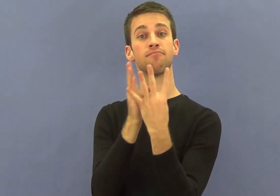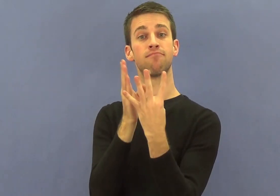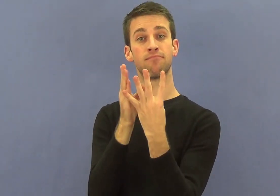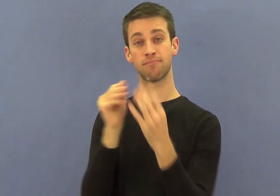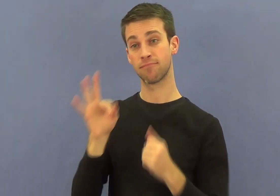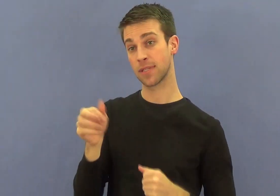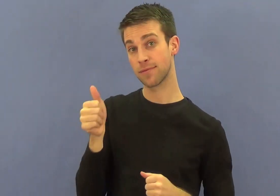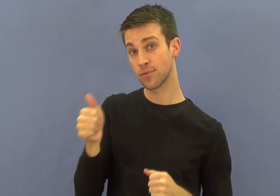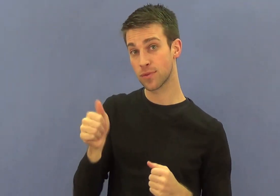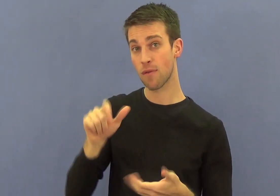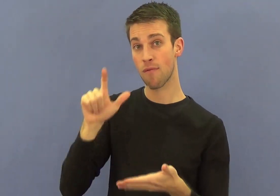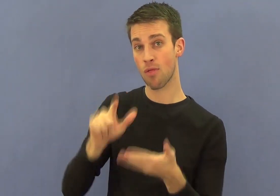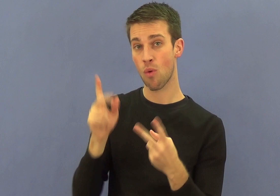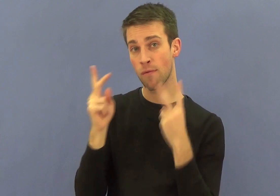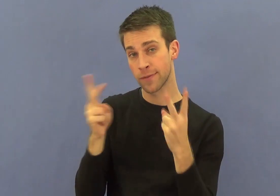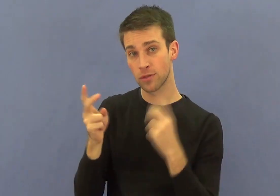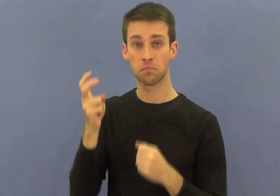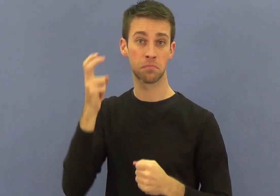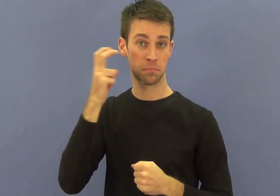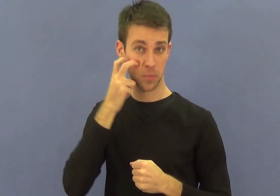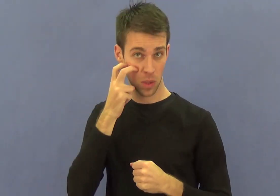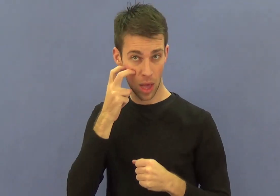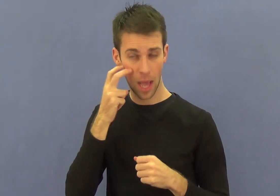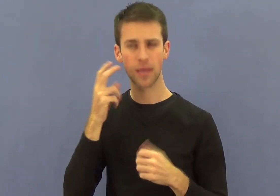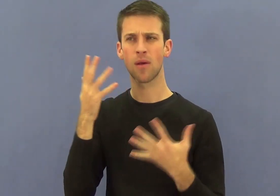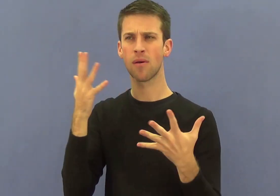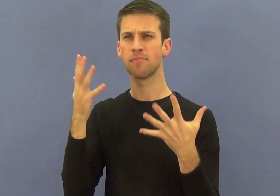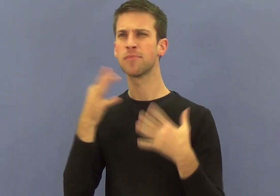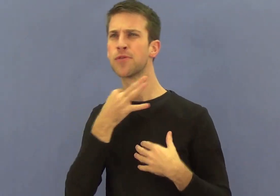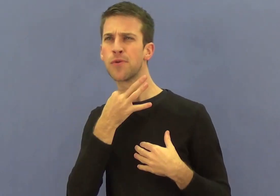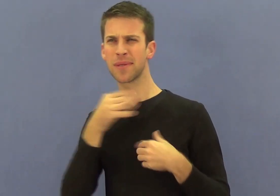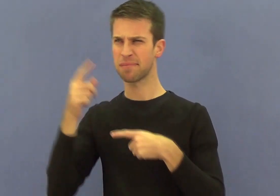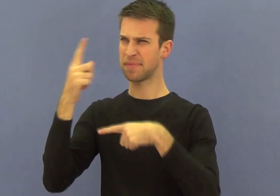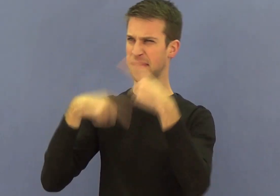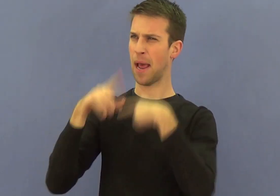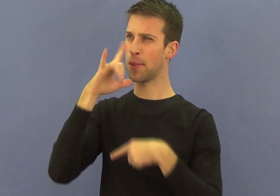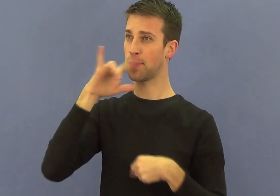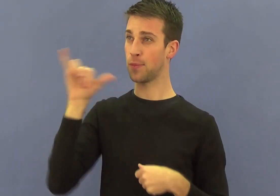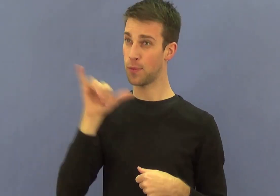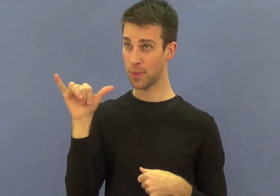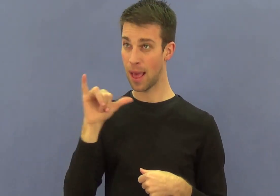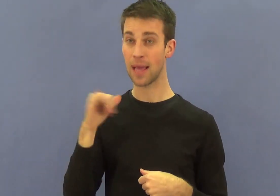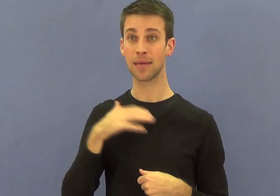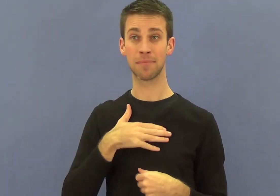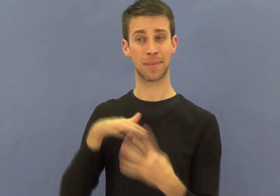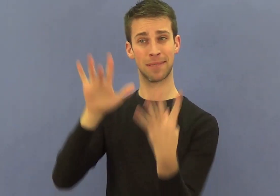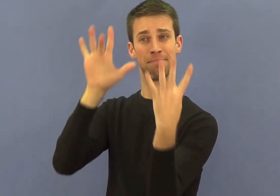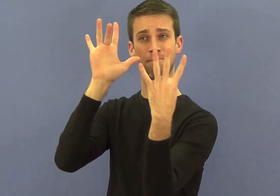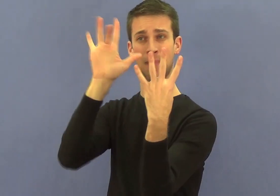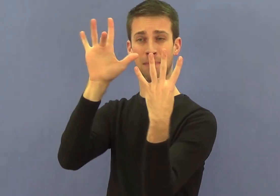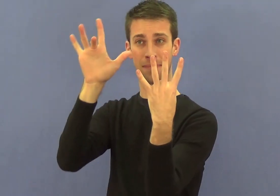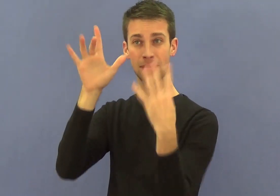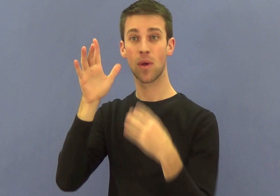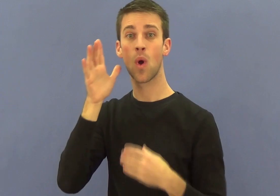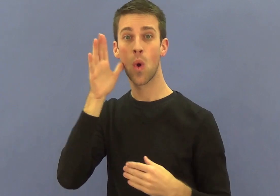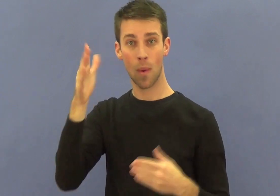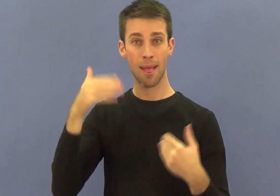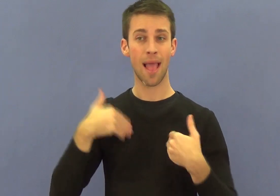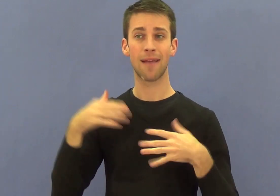transcription of each sign. This features a written detailed description of the physical sign production. The purpose of